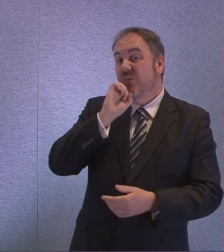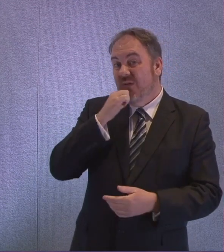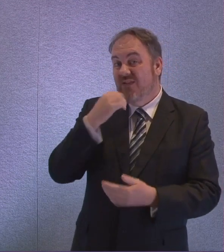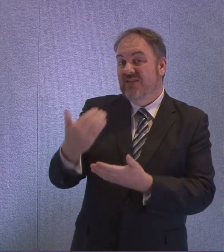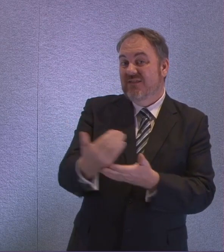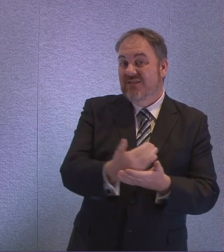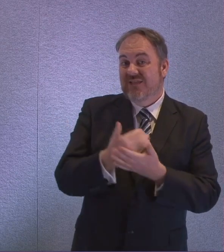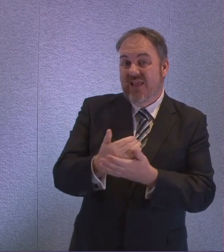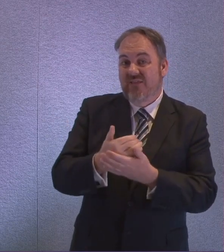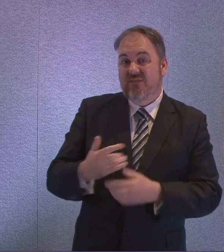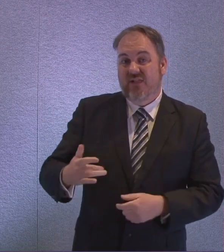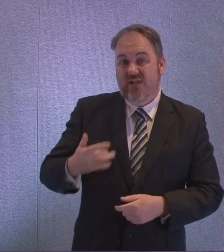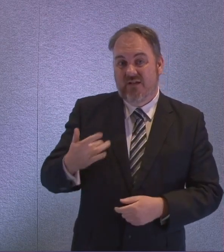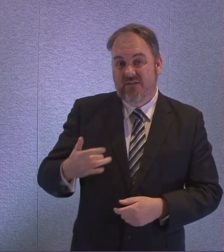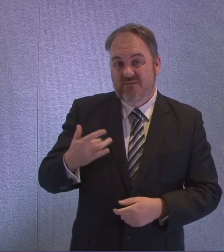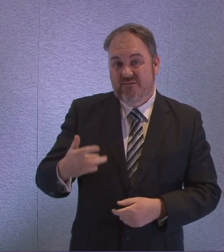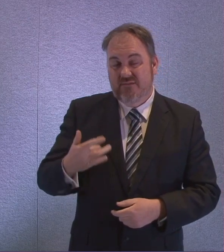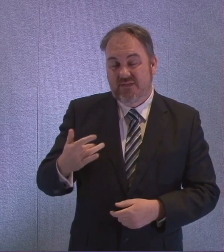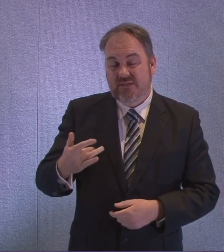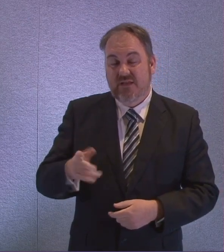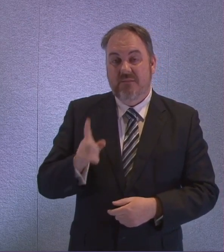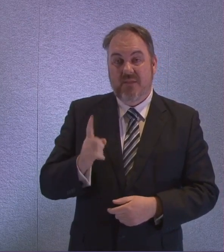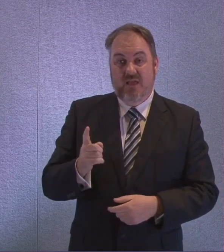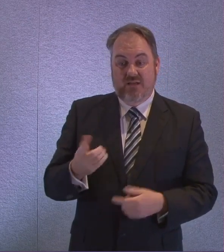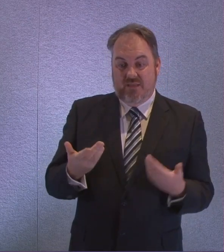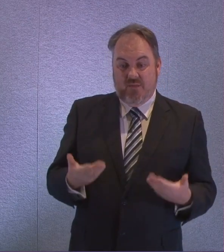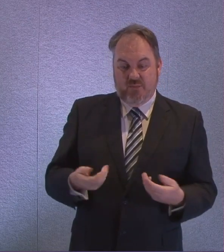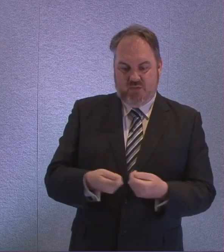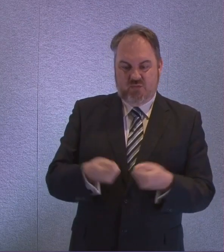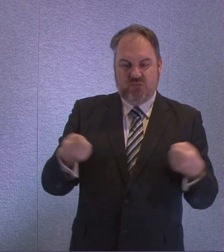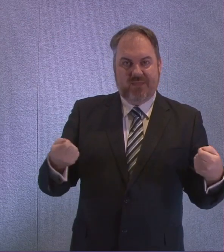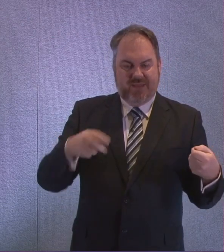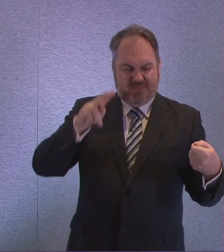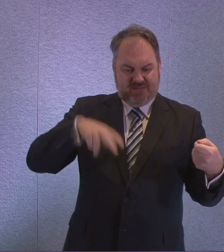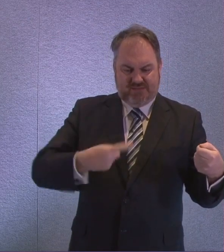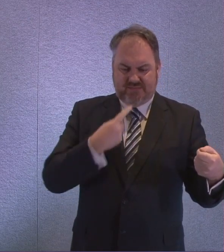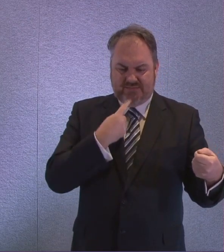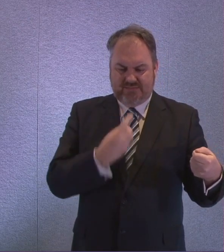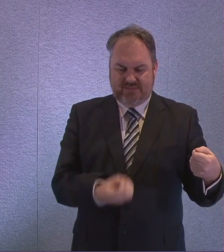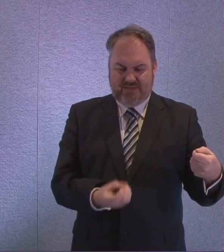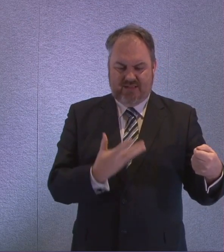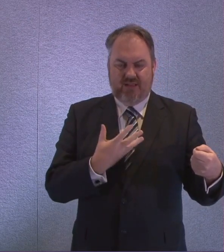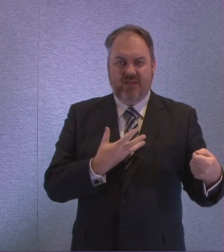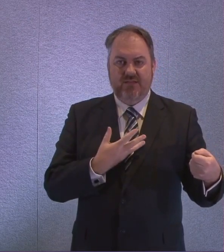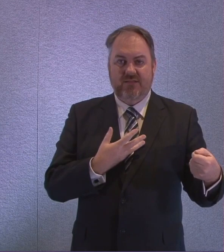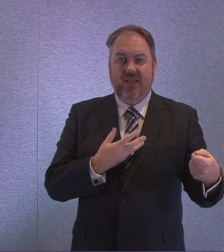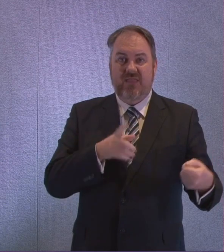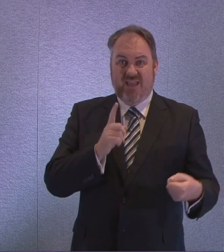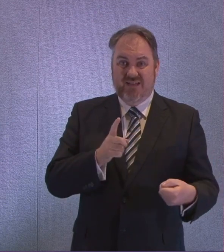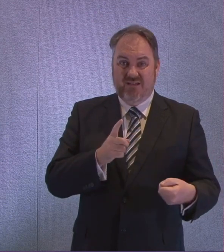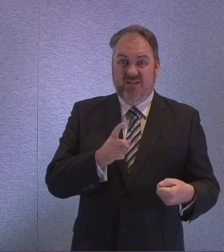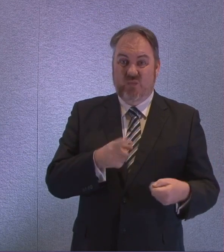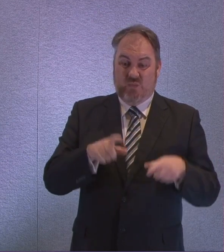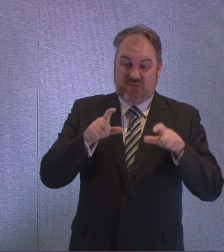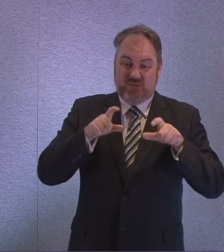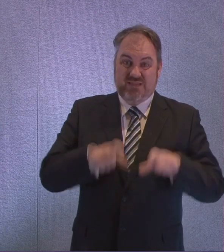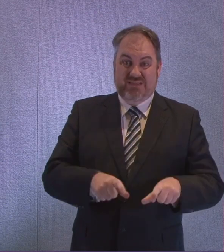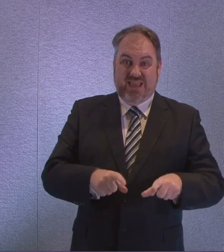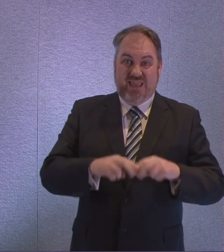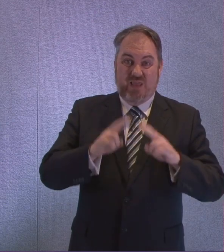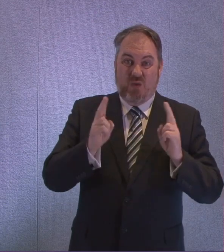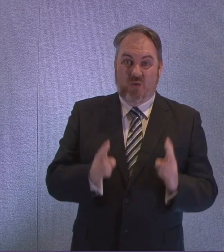the future as much as any of them can. And today's newspapers are full of reports that we might understandably living under the lockdown for some weeks yet.